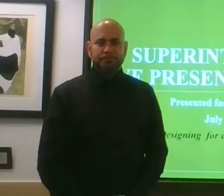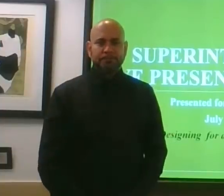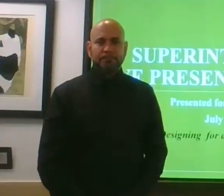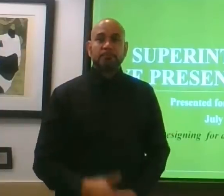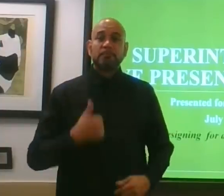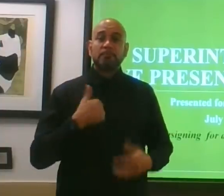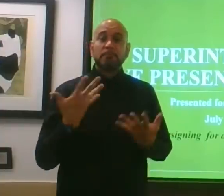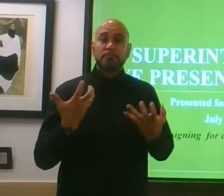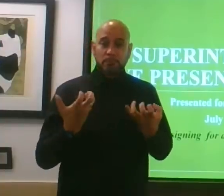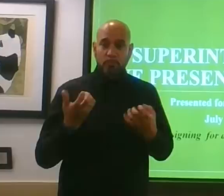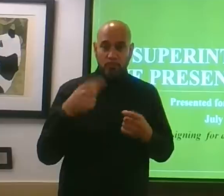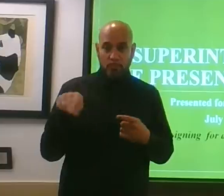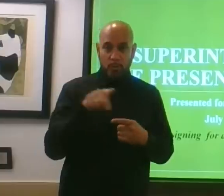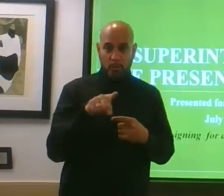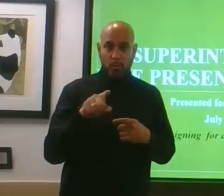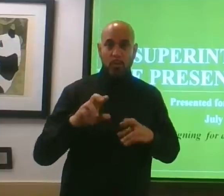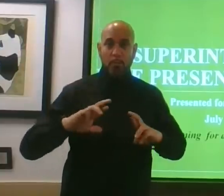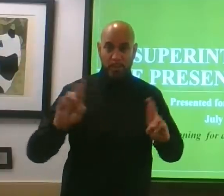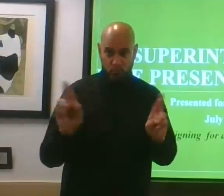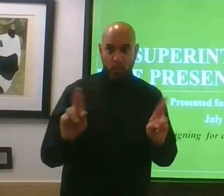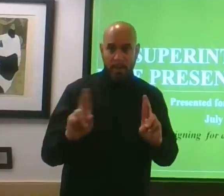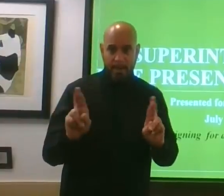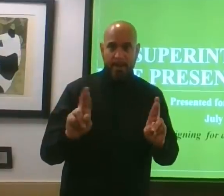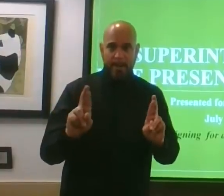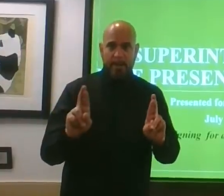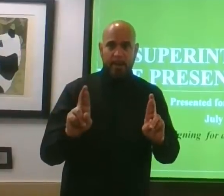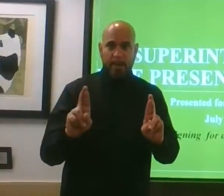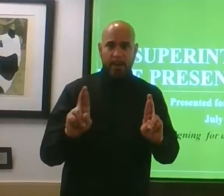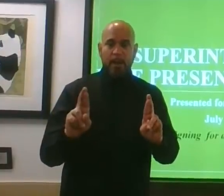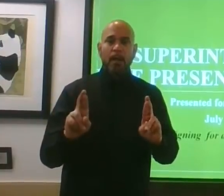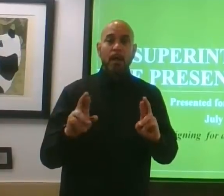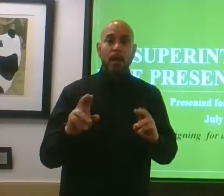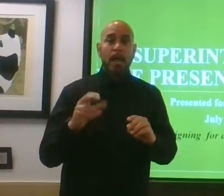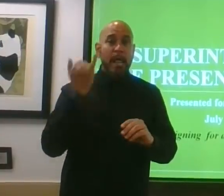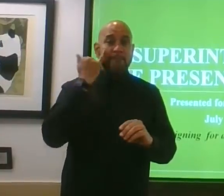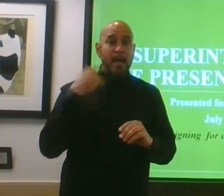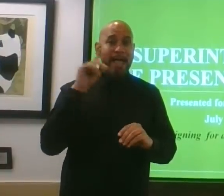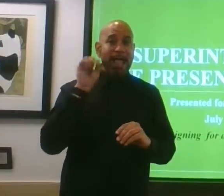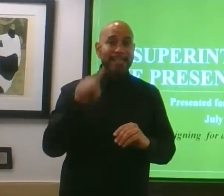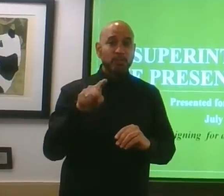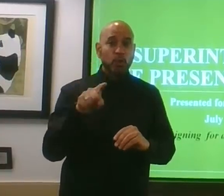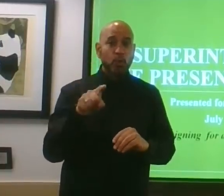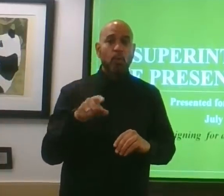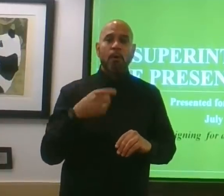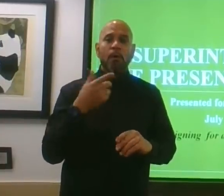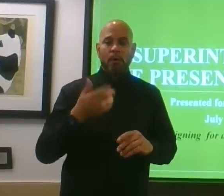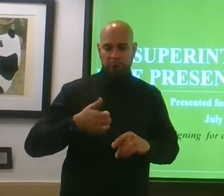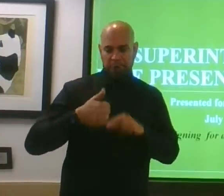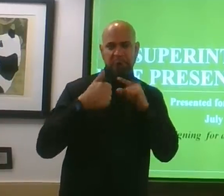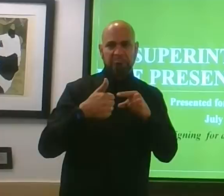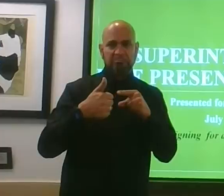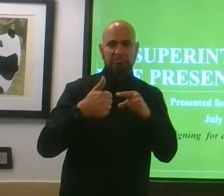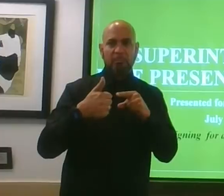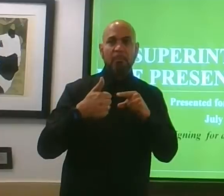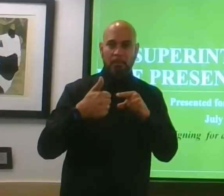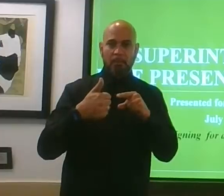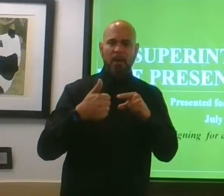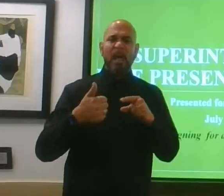I want you to also be ready to do thumbs up when I ask for you to do thumbs up. That's my way of